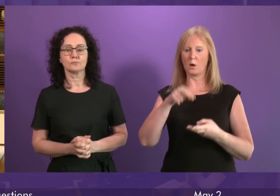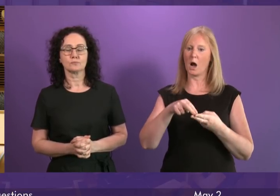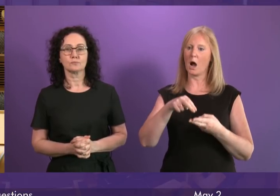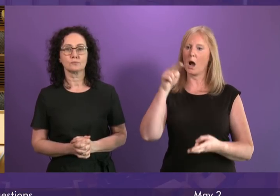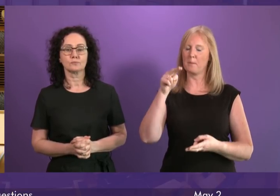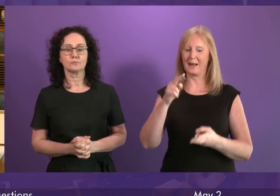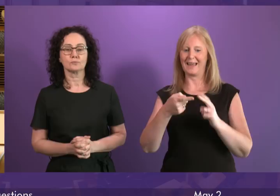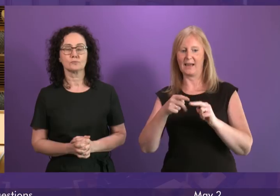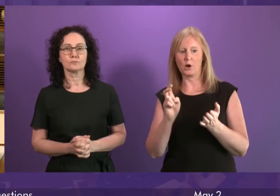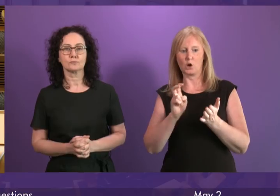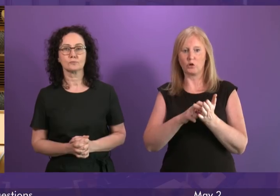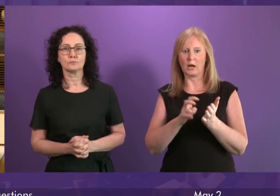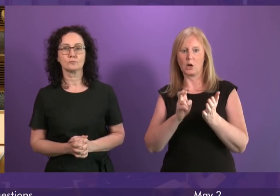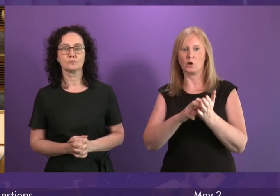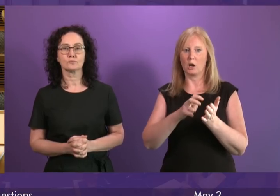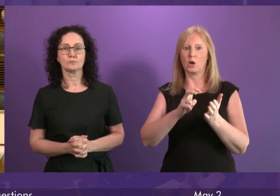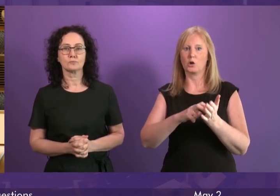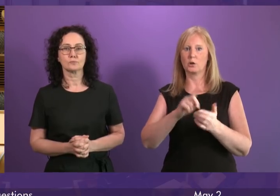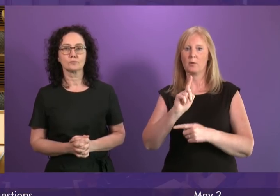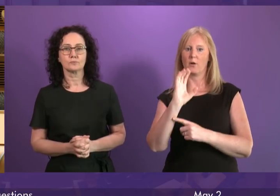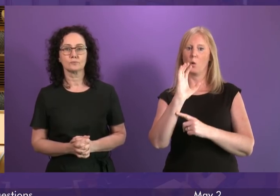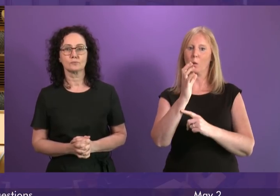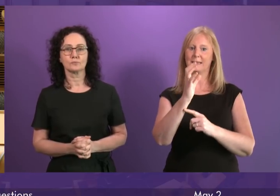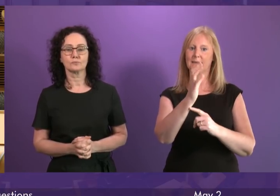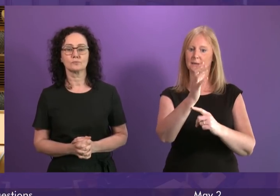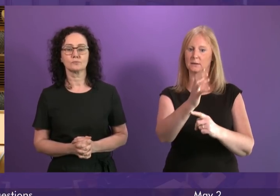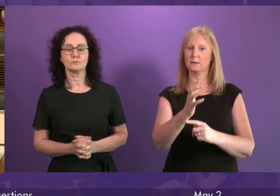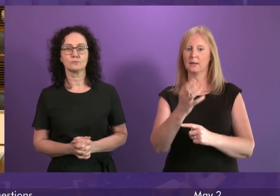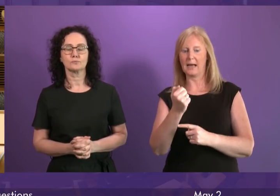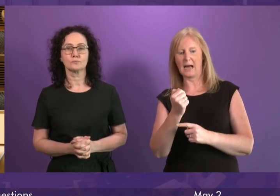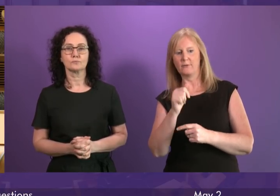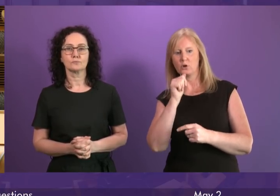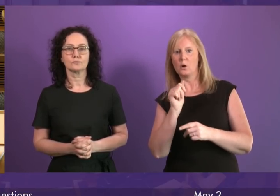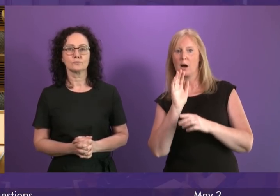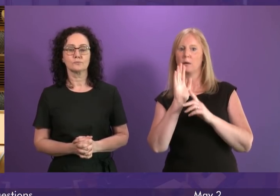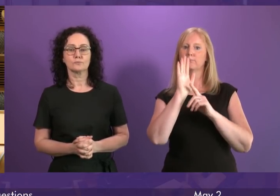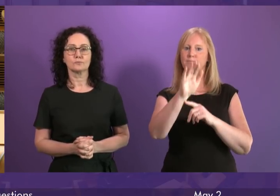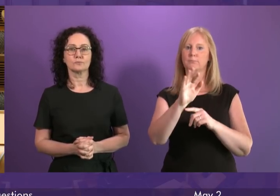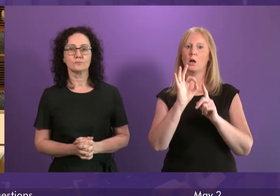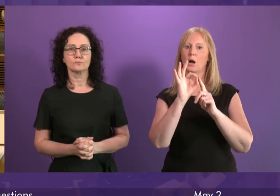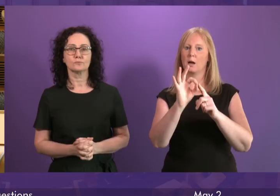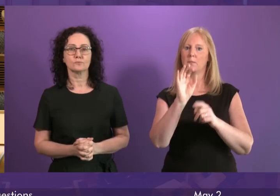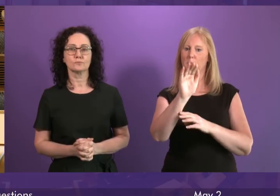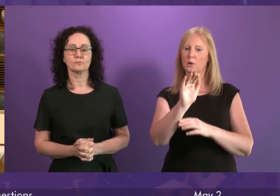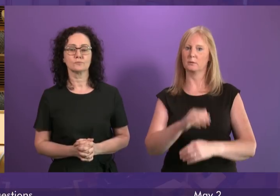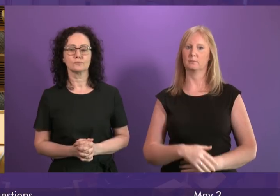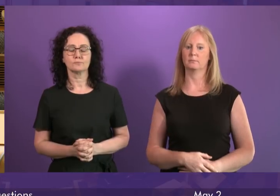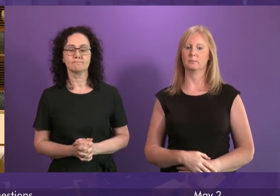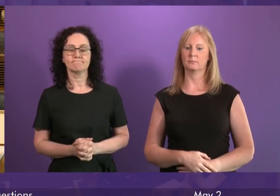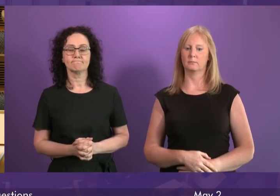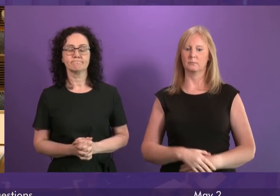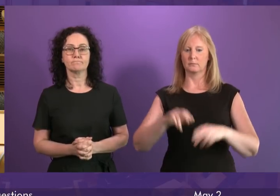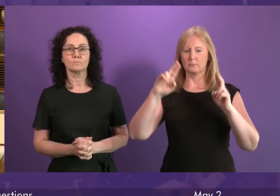after contract for wind turbines had not been awarded to supply chains overseas. Moving to a low-carbon economy,